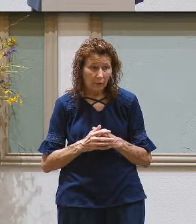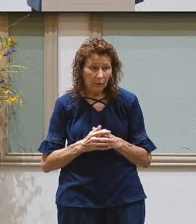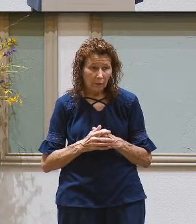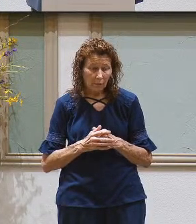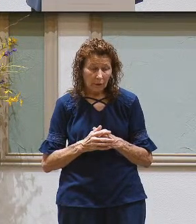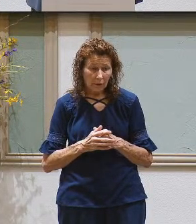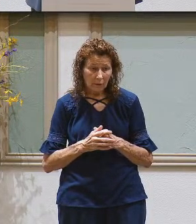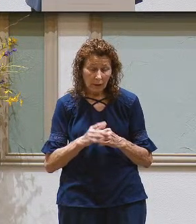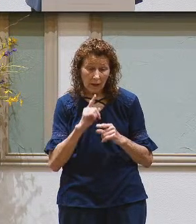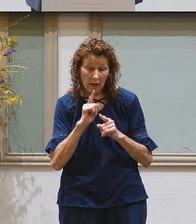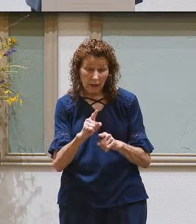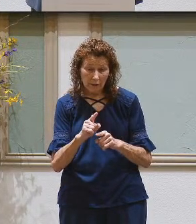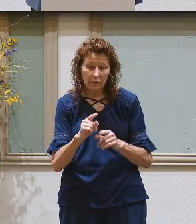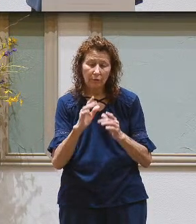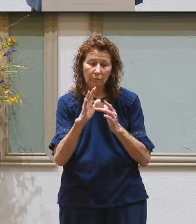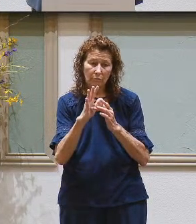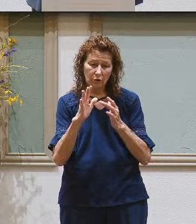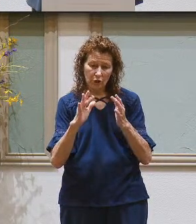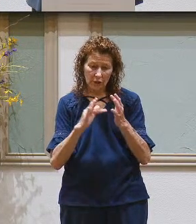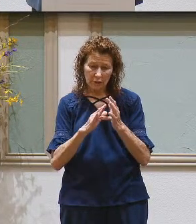and the answer is Jesus.